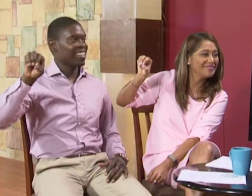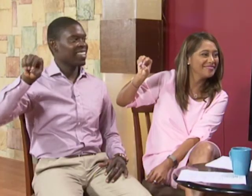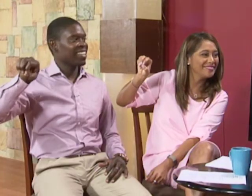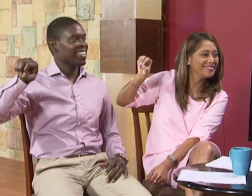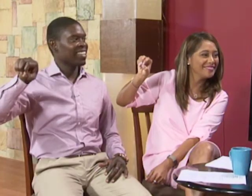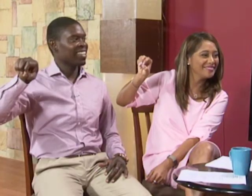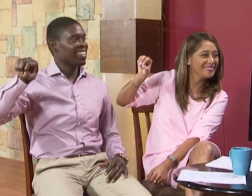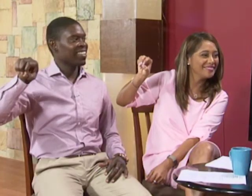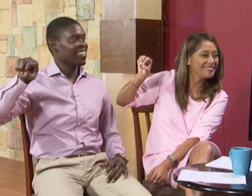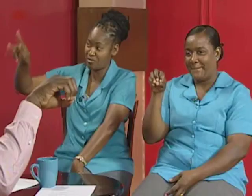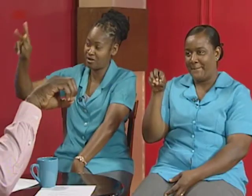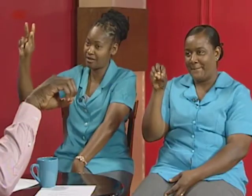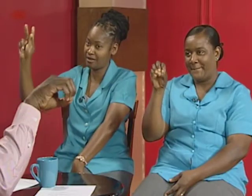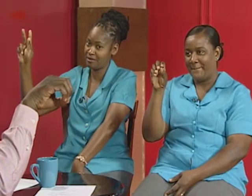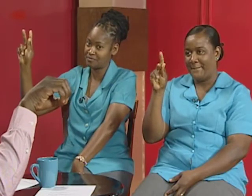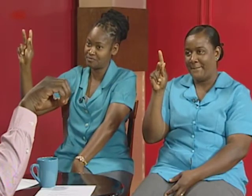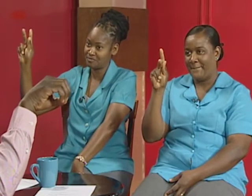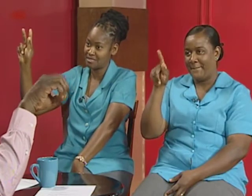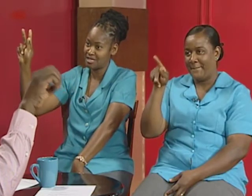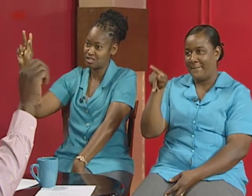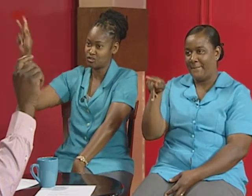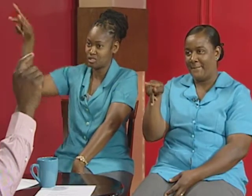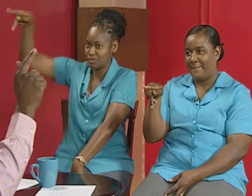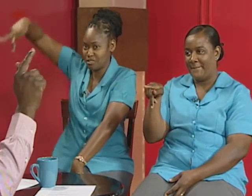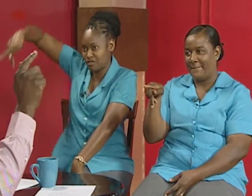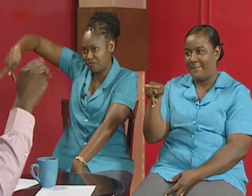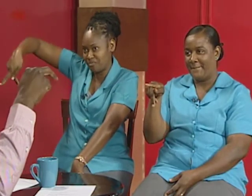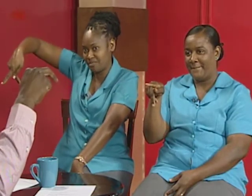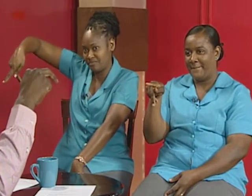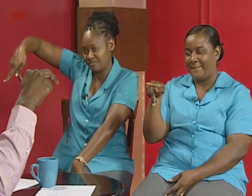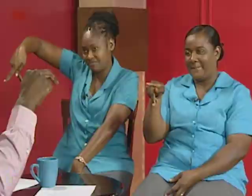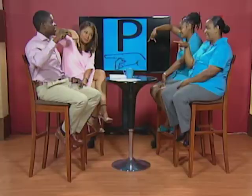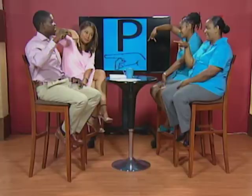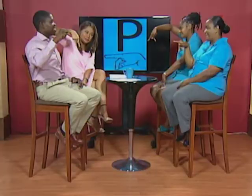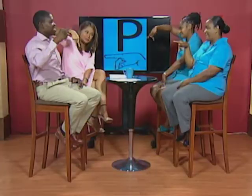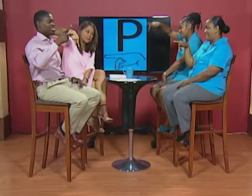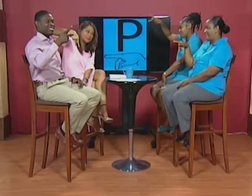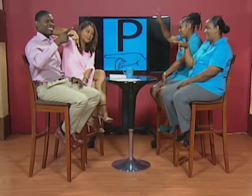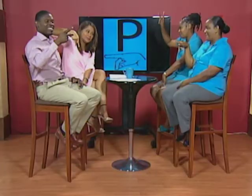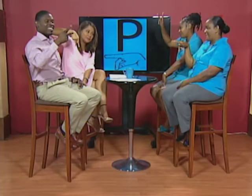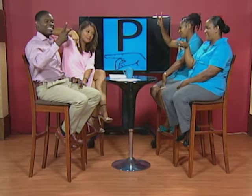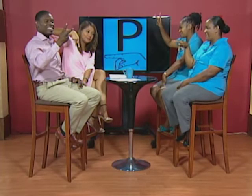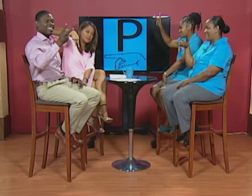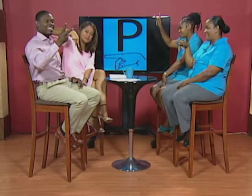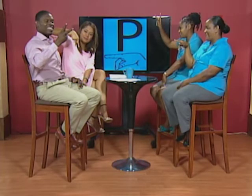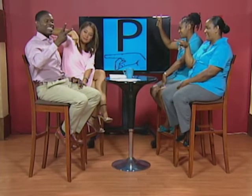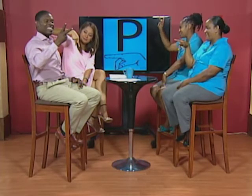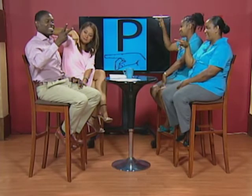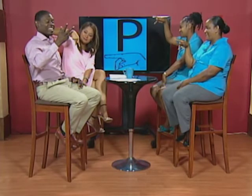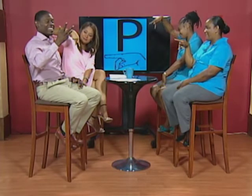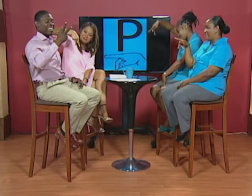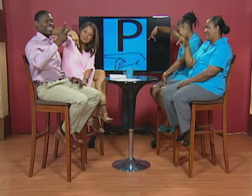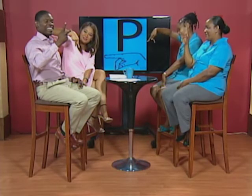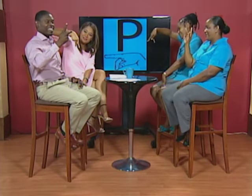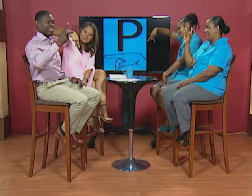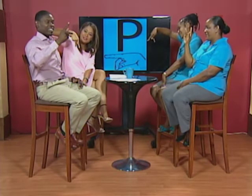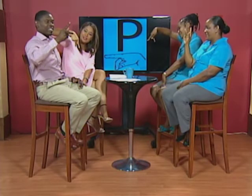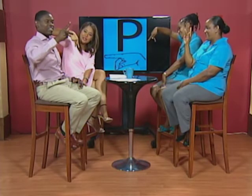okay and p remember the k so just put it down for p if i'm okay first i get confused just i got it down okay